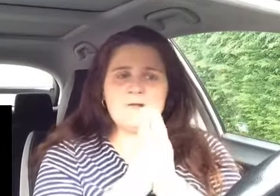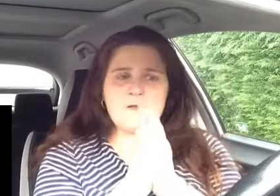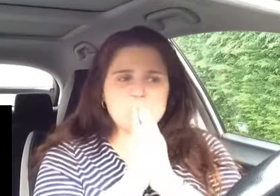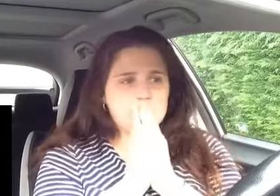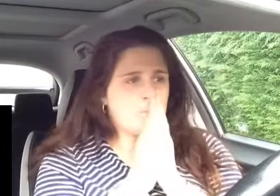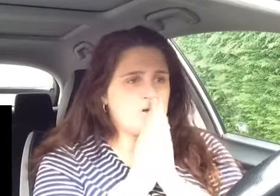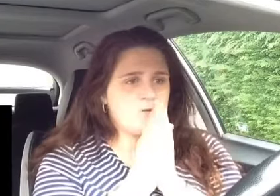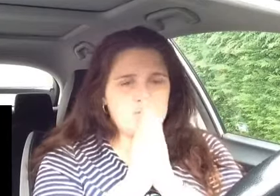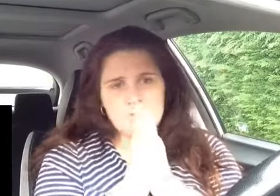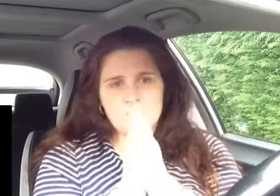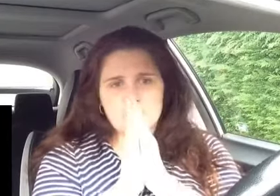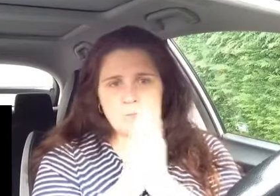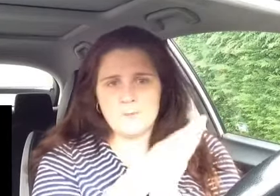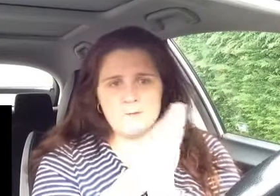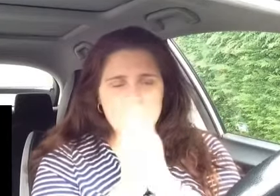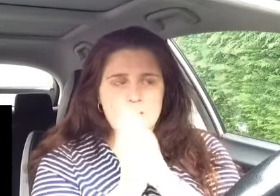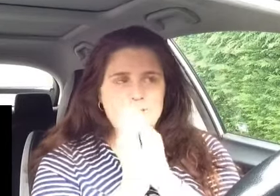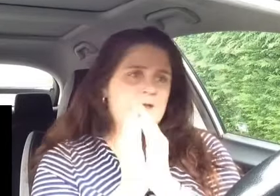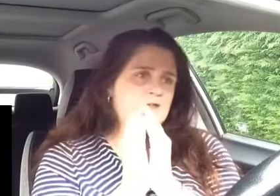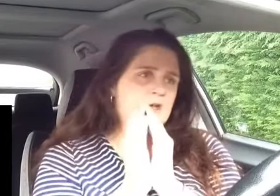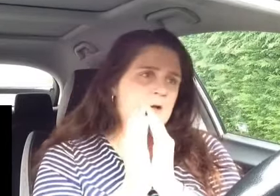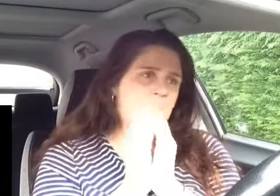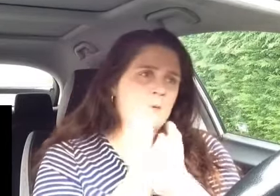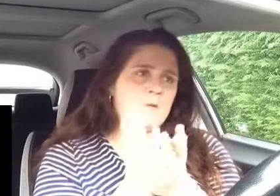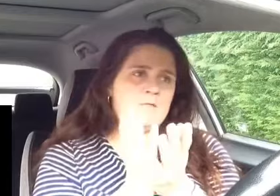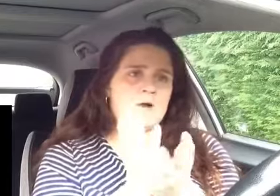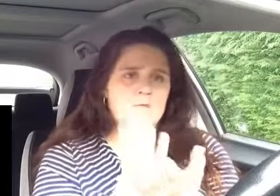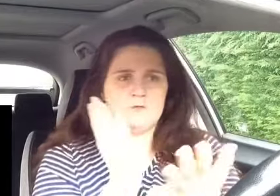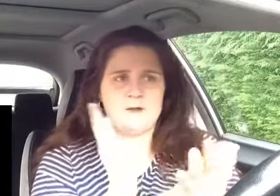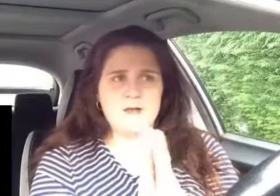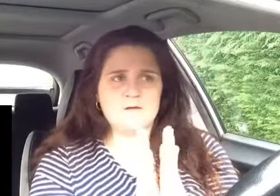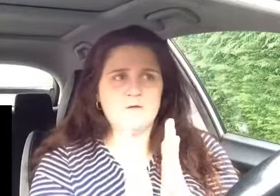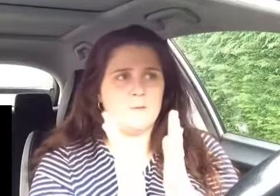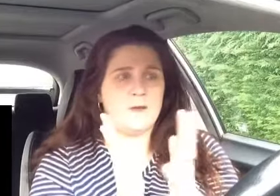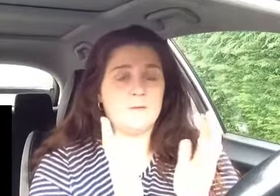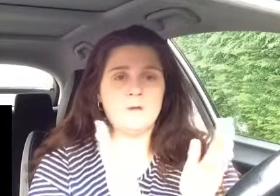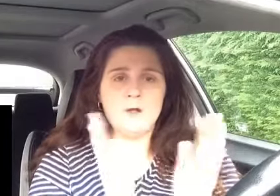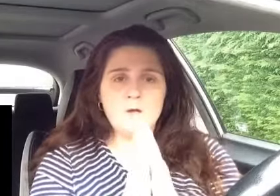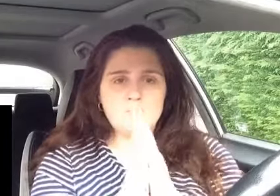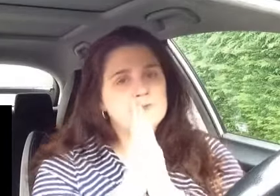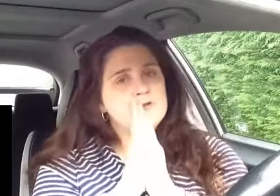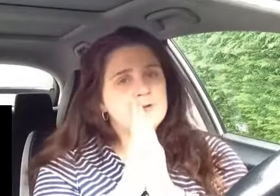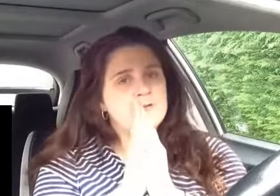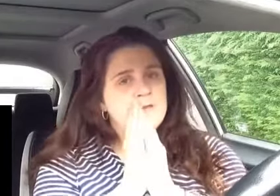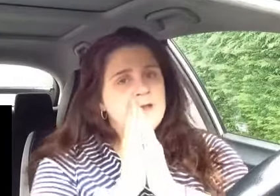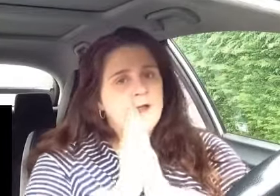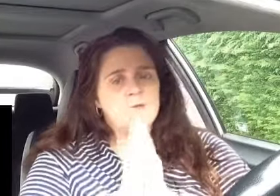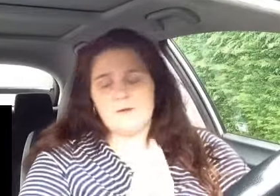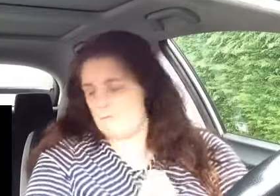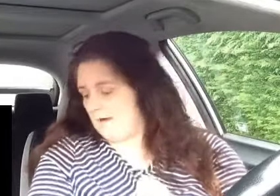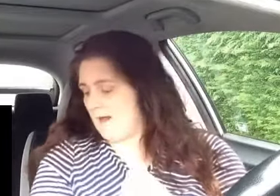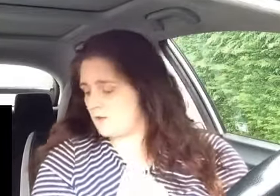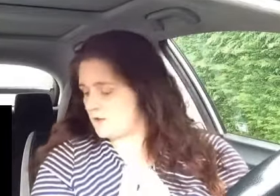else you want me to do pop it in my comment section and I will get around to reacting to it hope you've enjoyed the video and your reaction